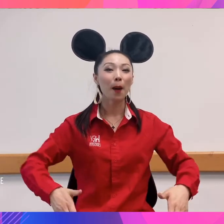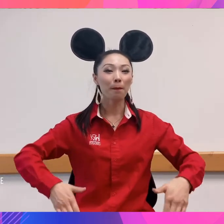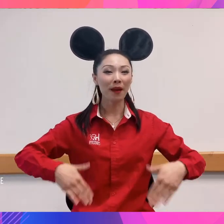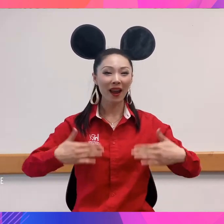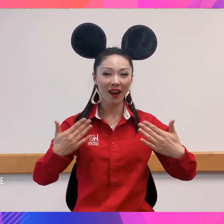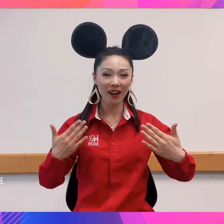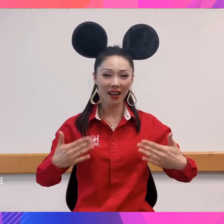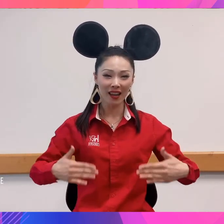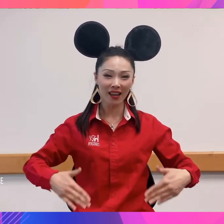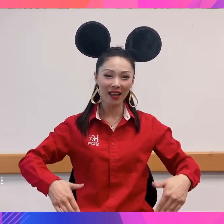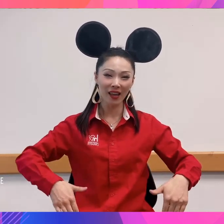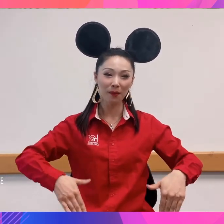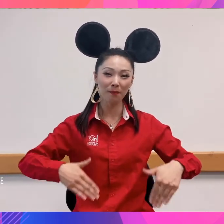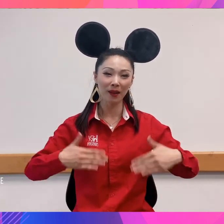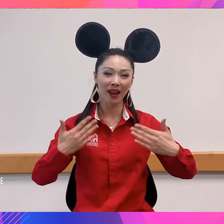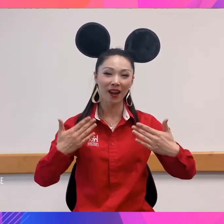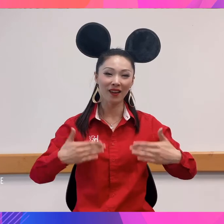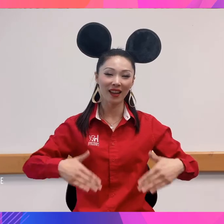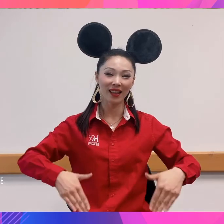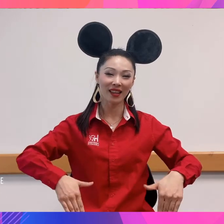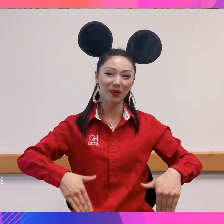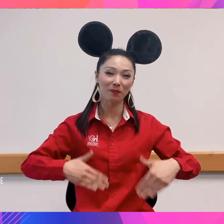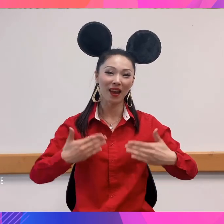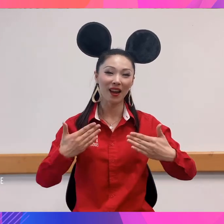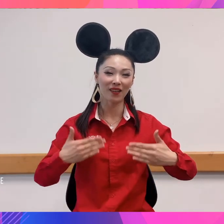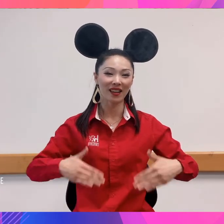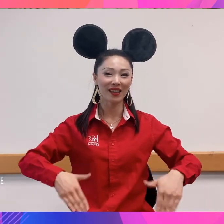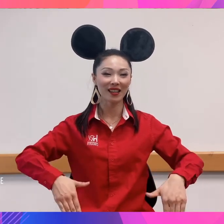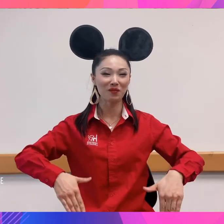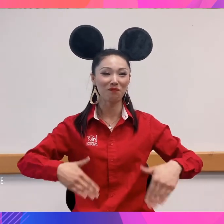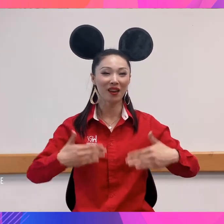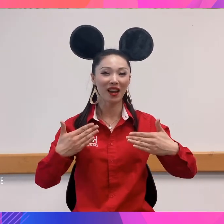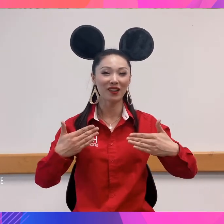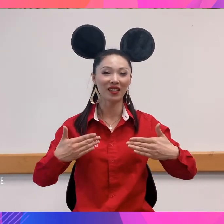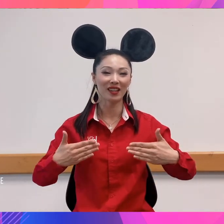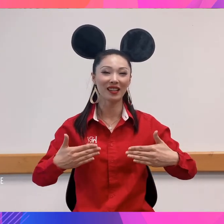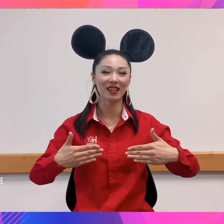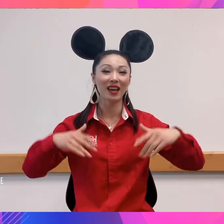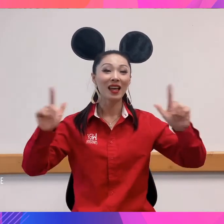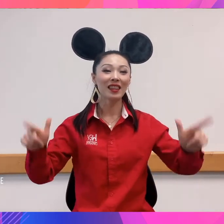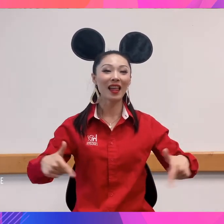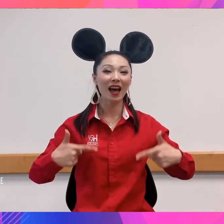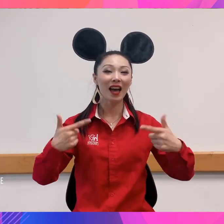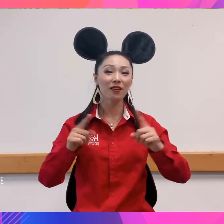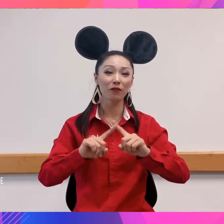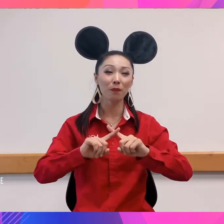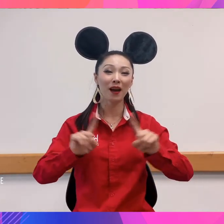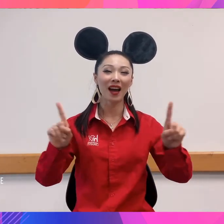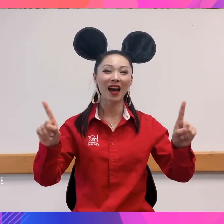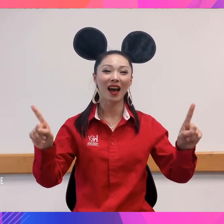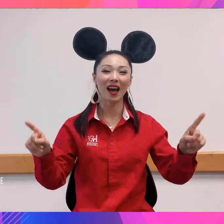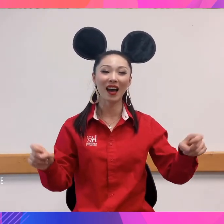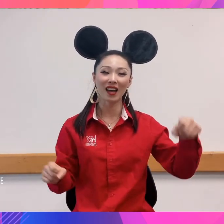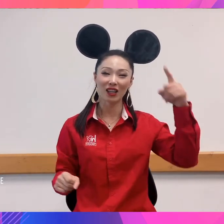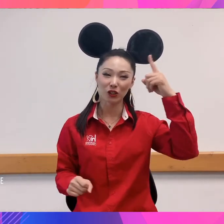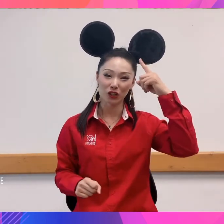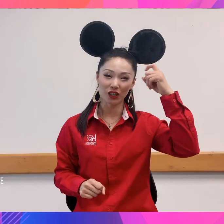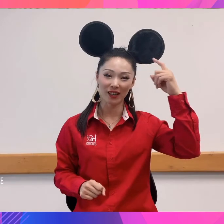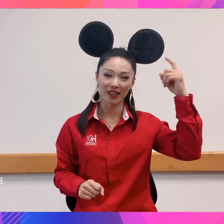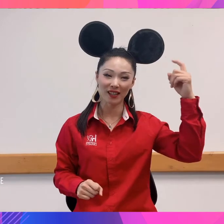Merrily, merrily, merrily, merrily. Life. You make